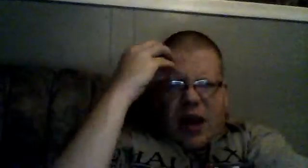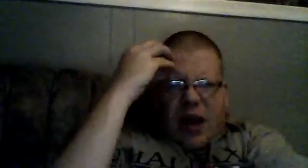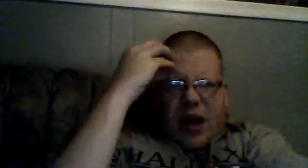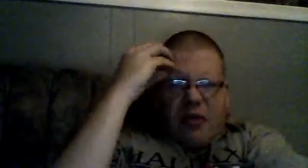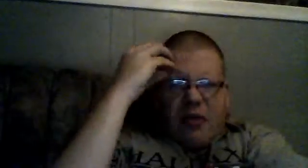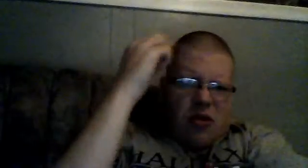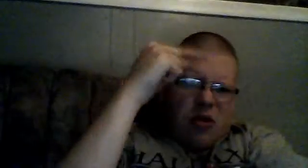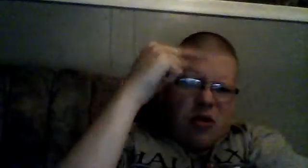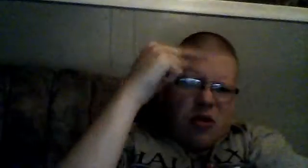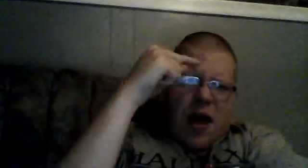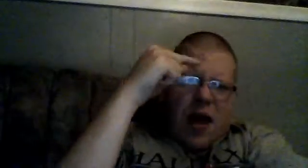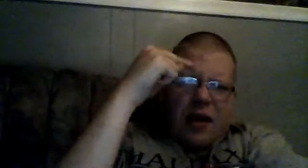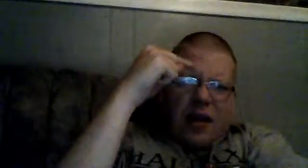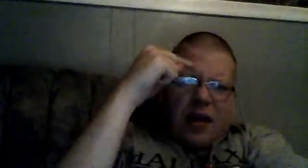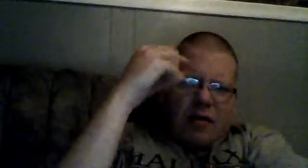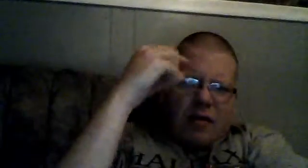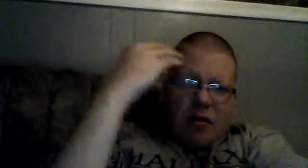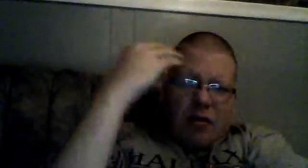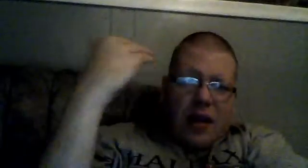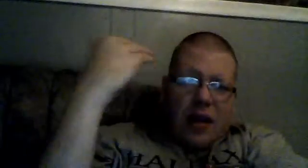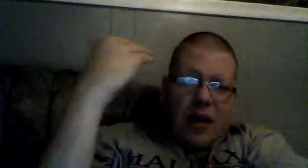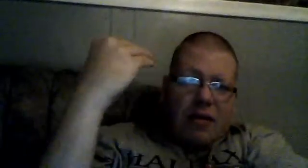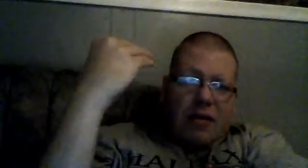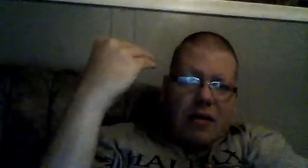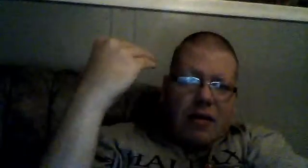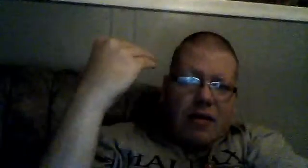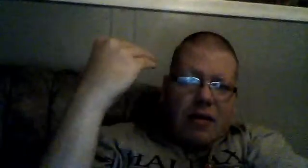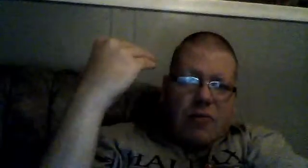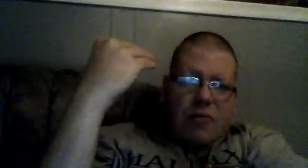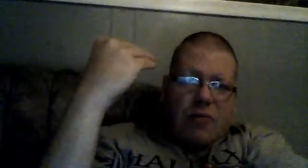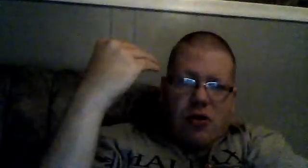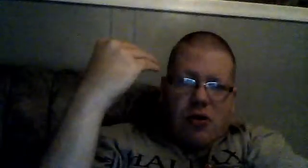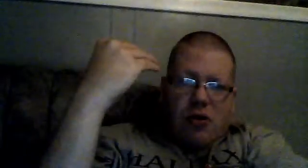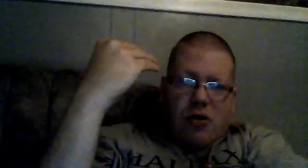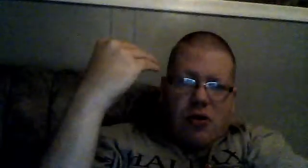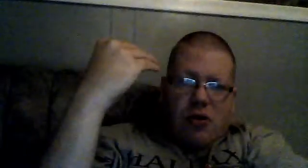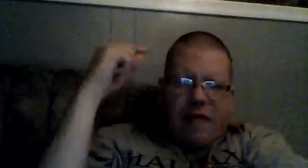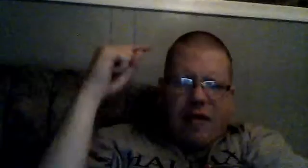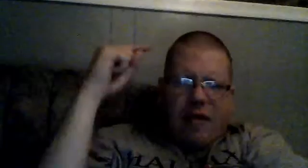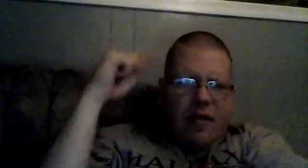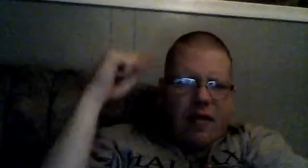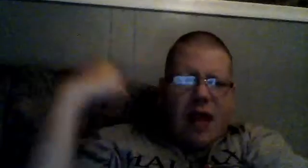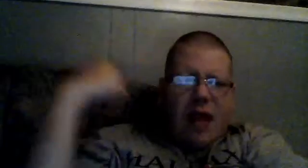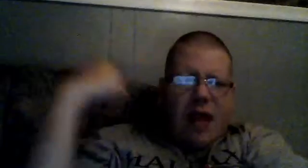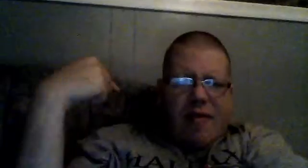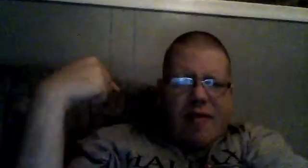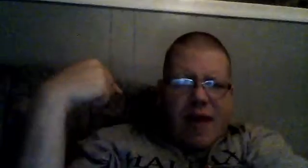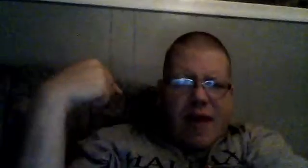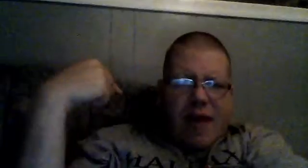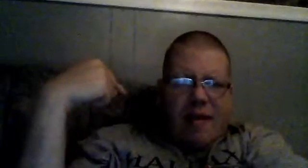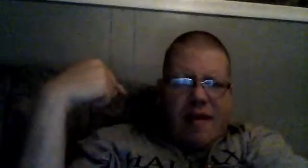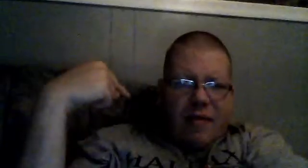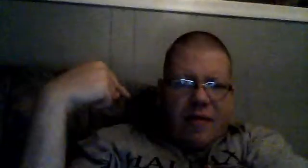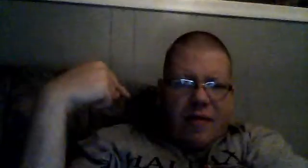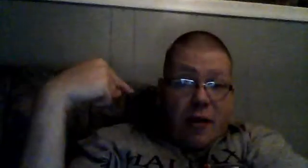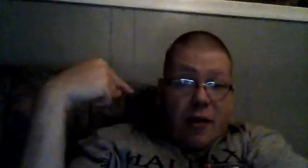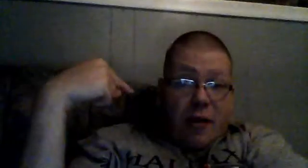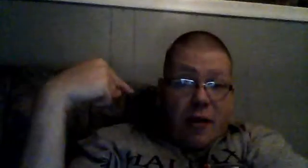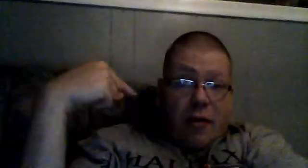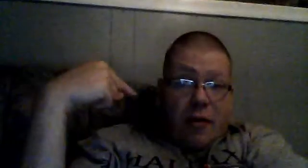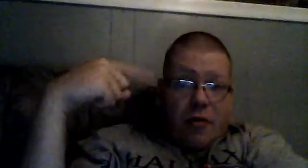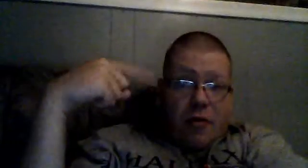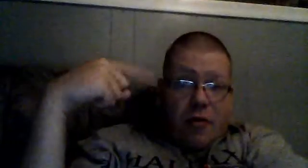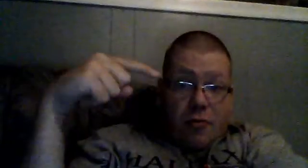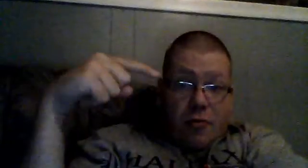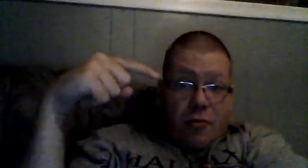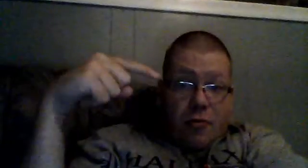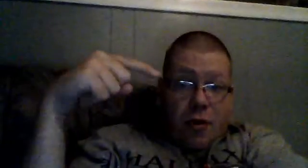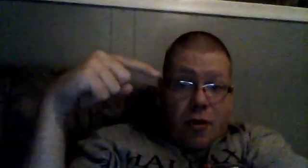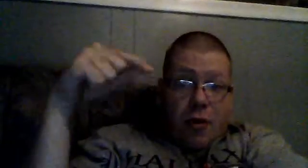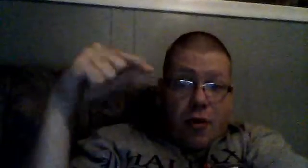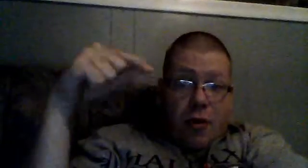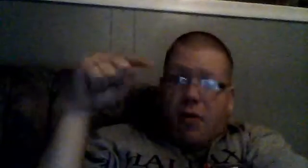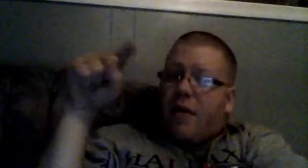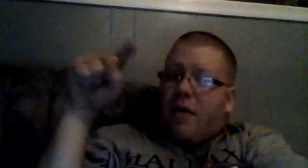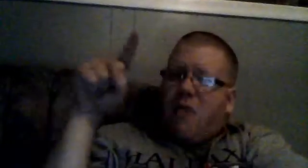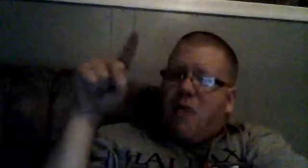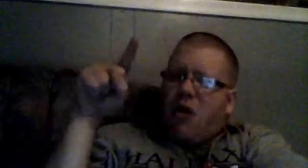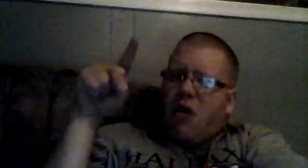got rushed to the back, trying to get it, it removed, and I said, and I said, and said to, the trainers, I want to go